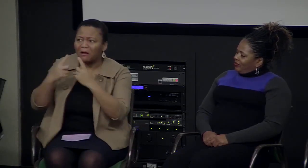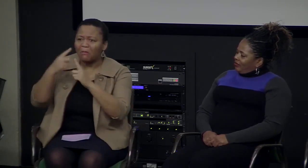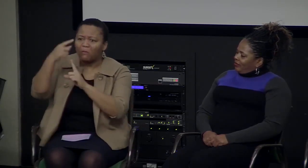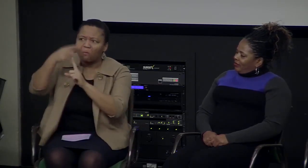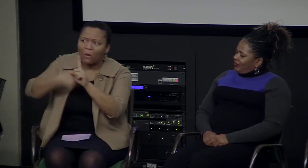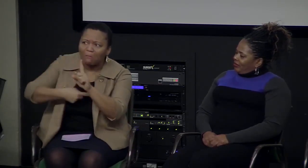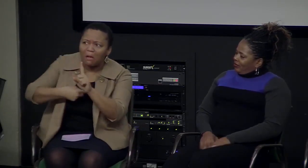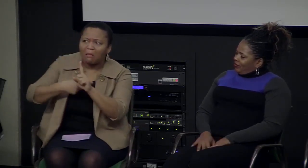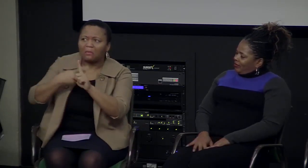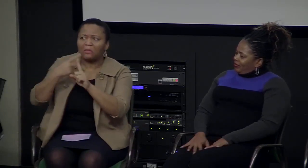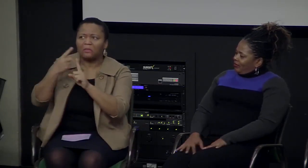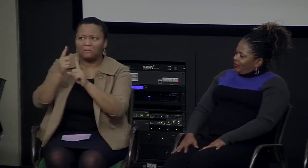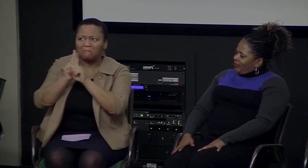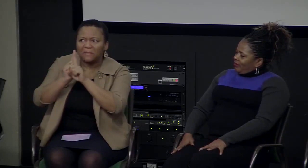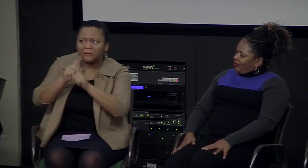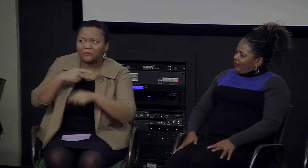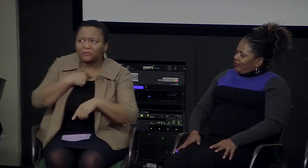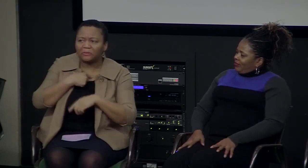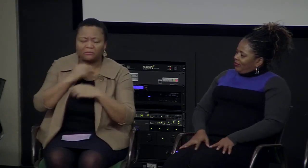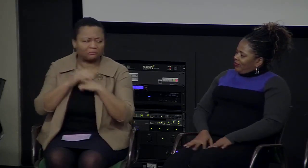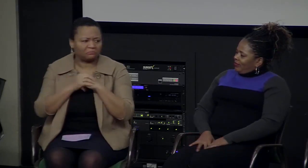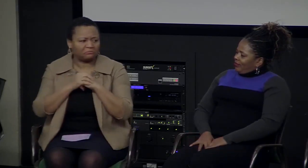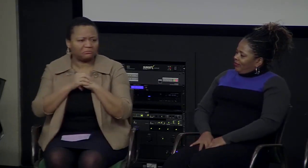to come in basically for two hours of their time.